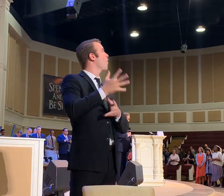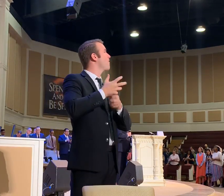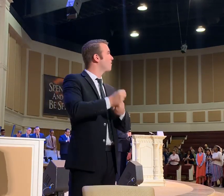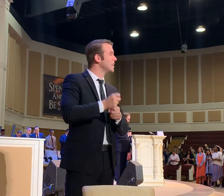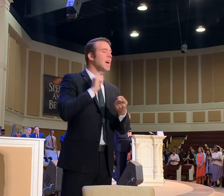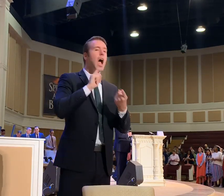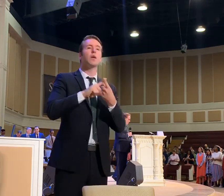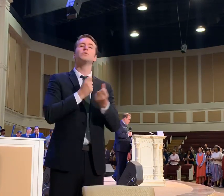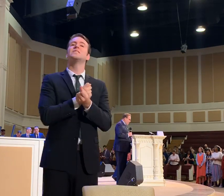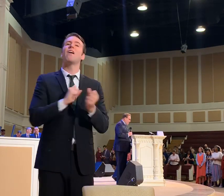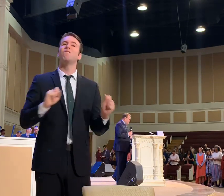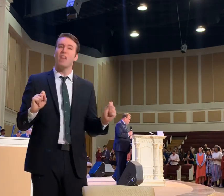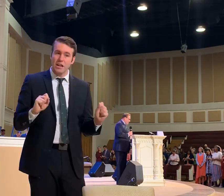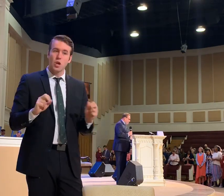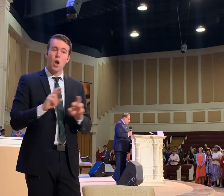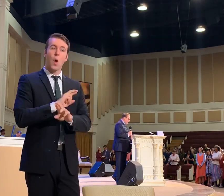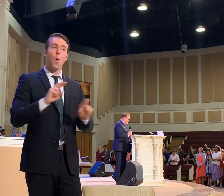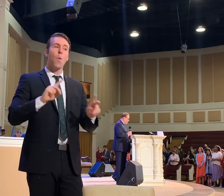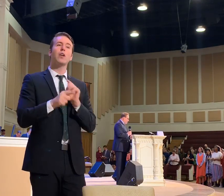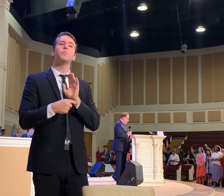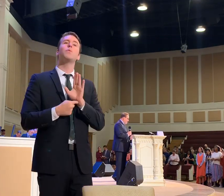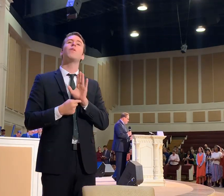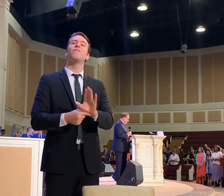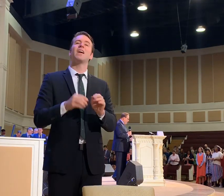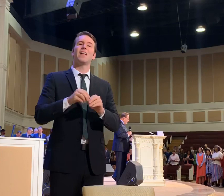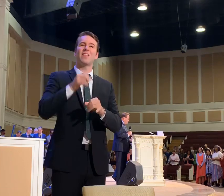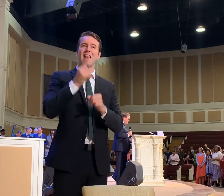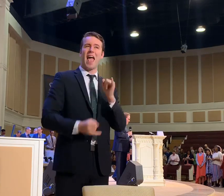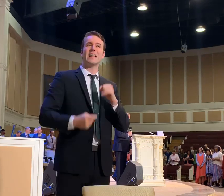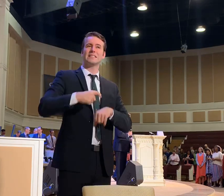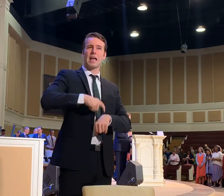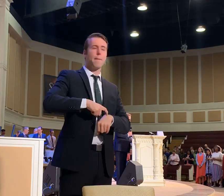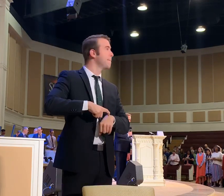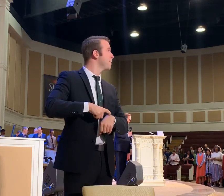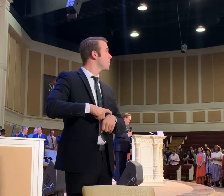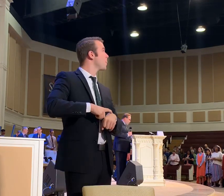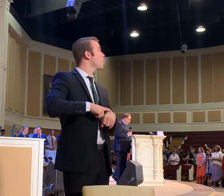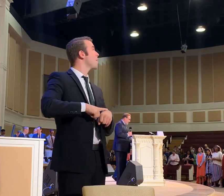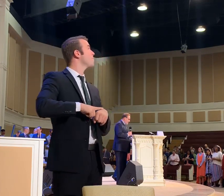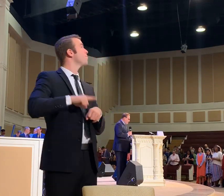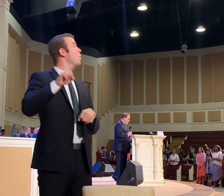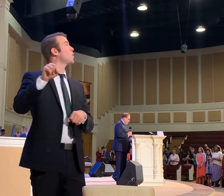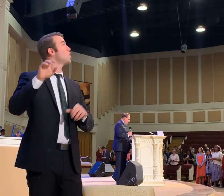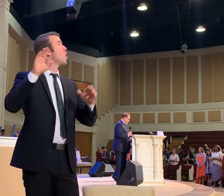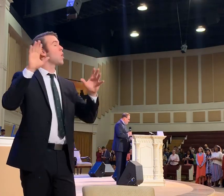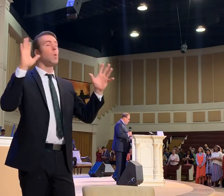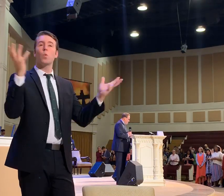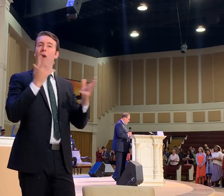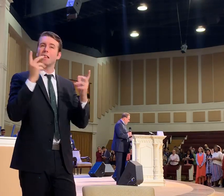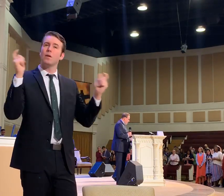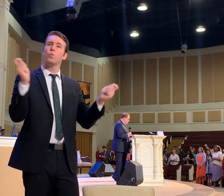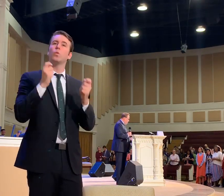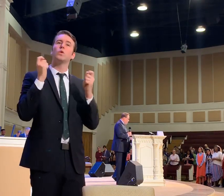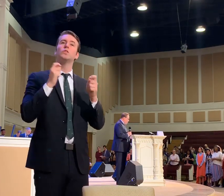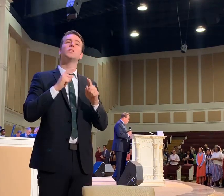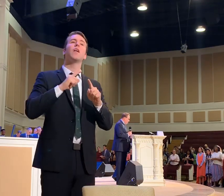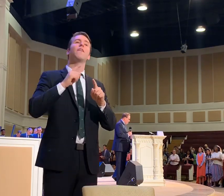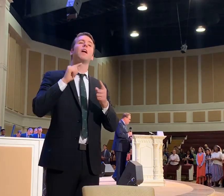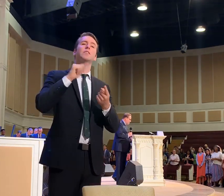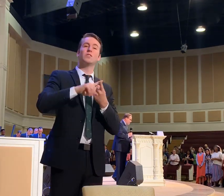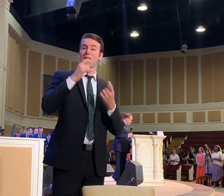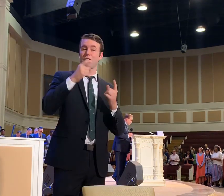unto salvation, ready to be revealed in the last time. Wherein ye greatly rejoice, though now